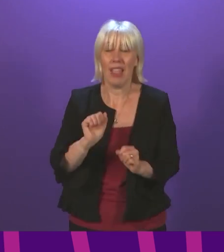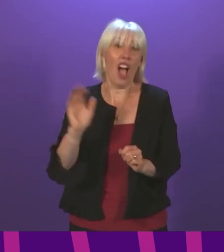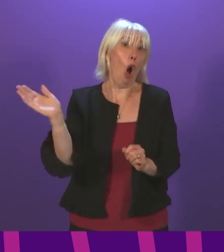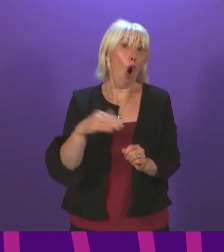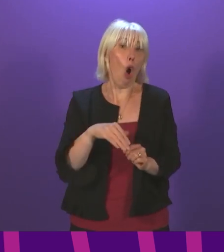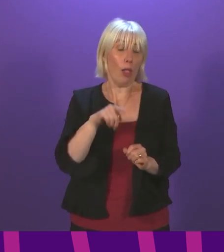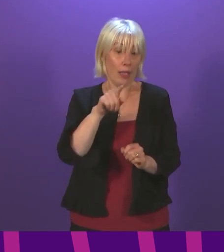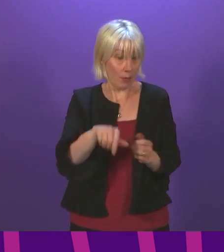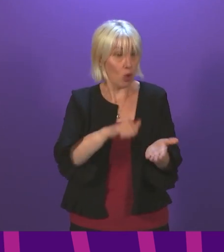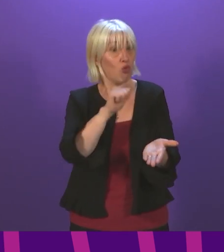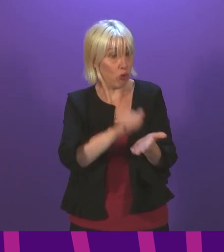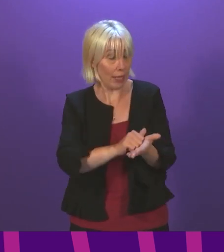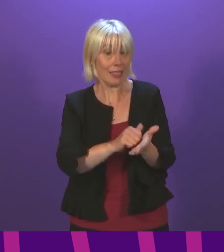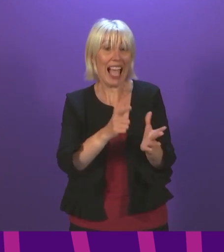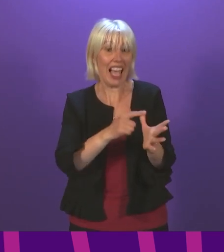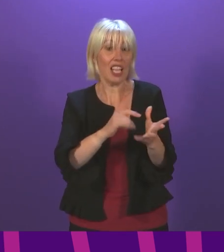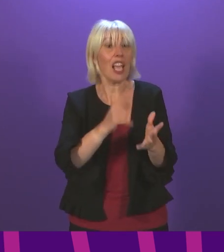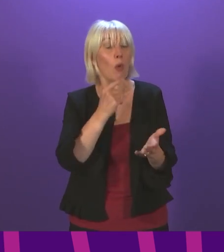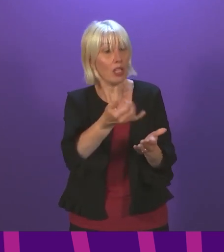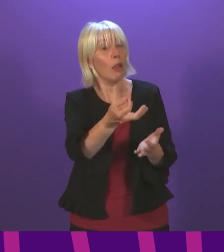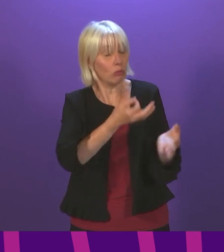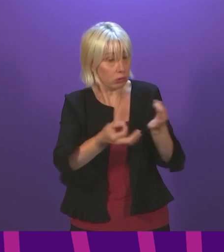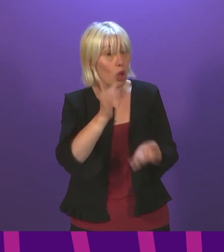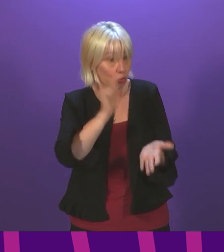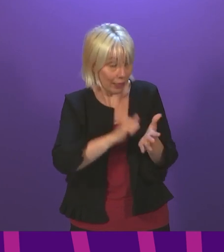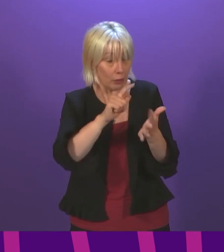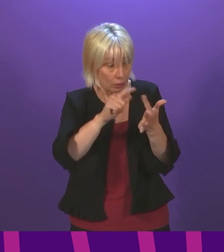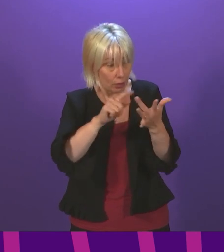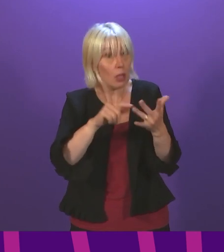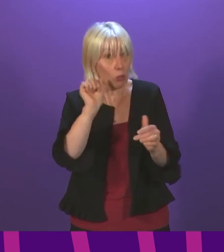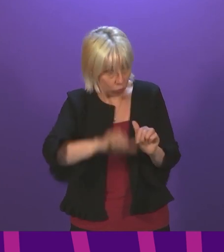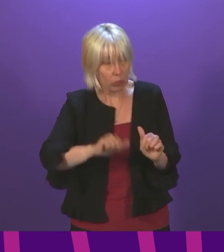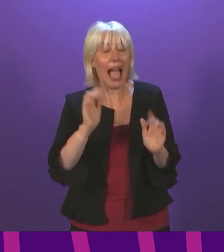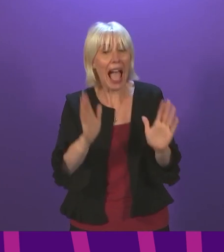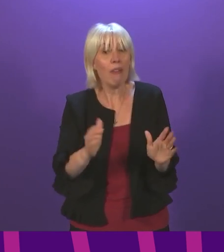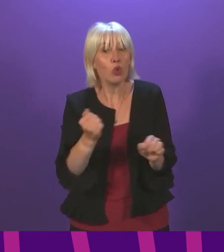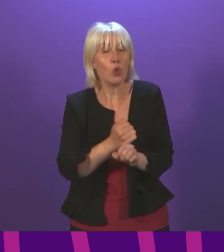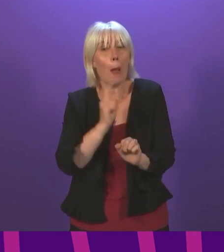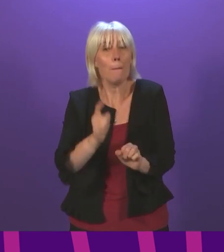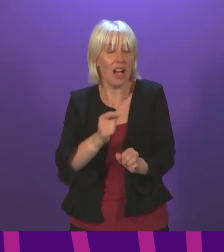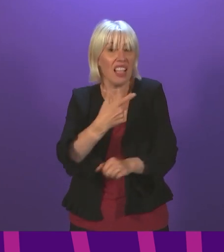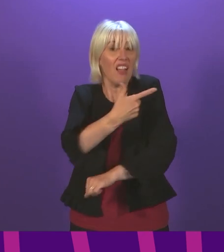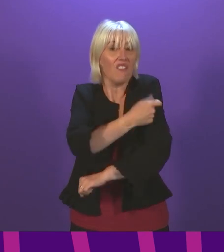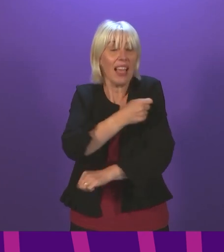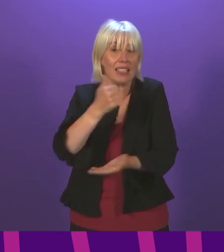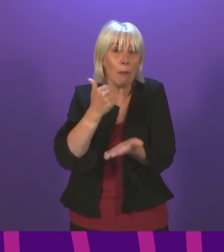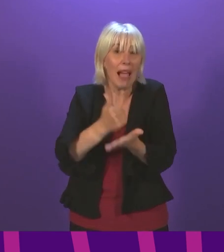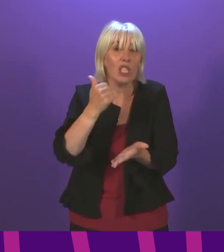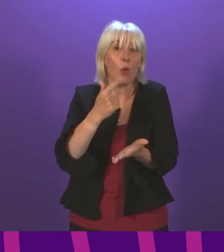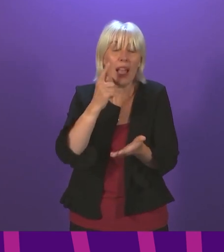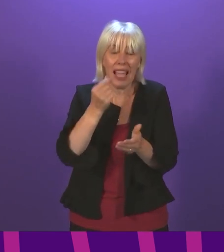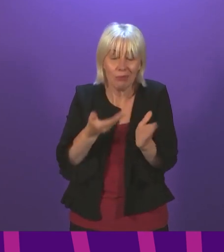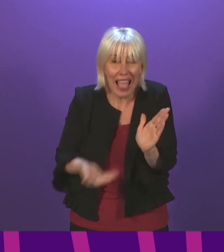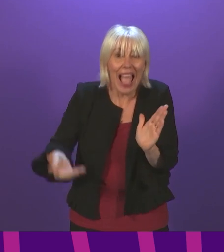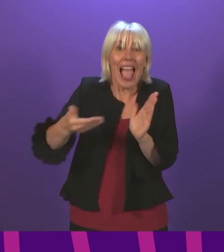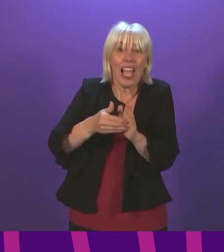Sarwar has rightly run through have to be done, but in addition, vaccine passports can provide an added layer of